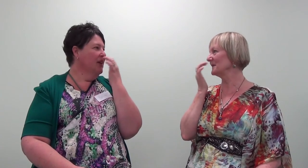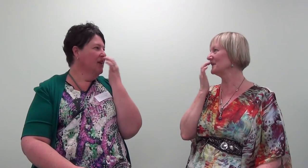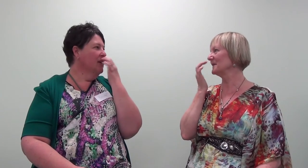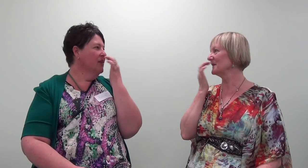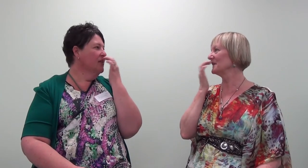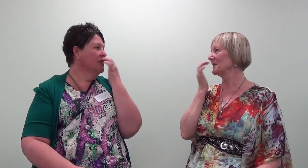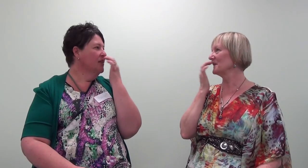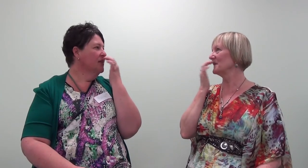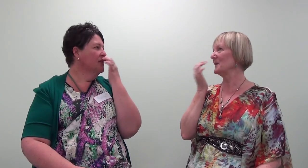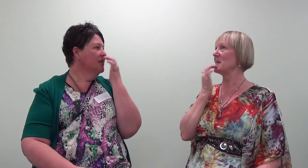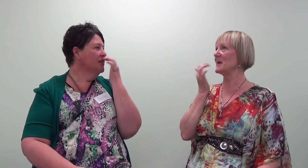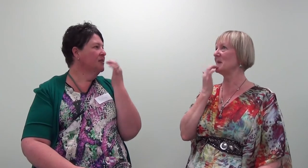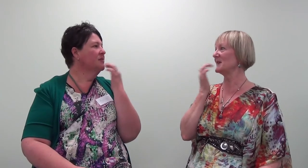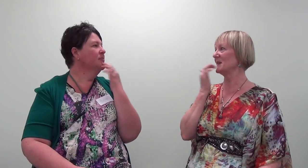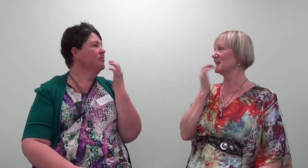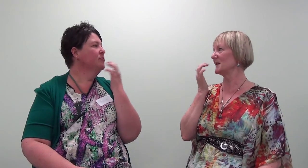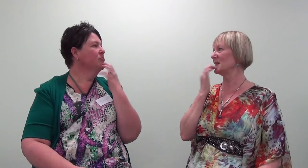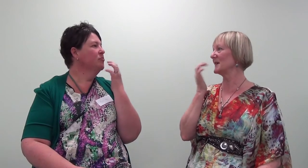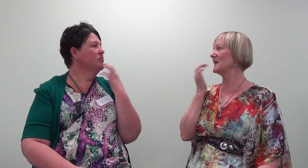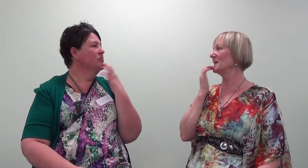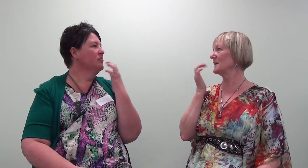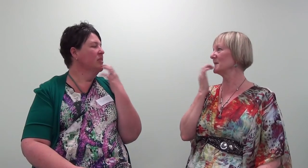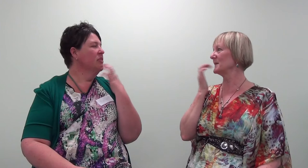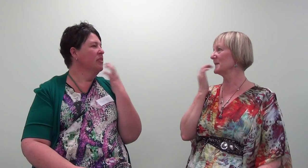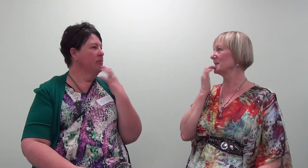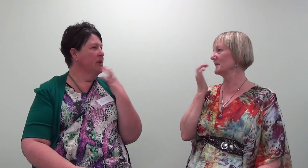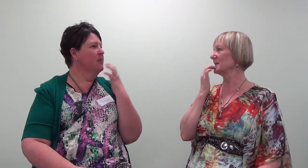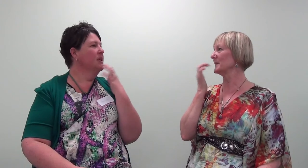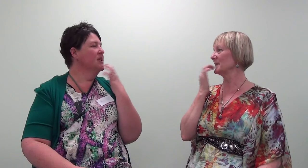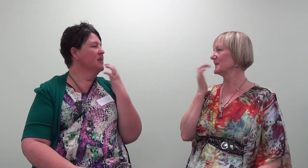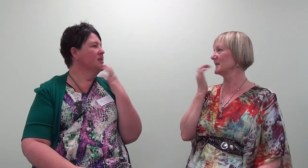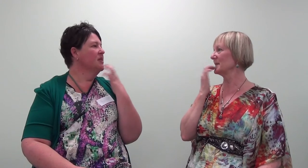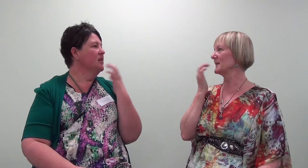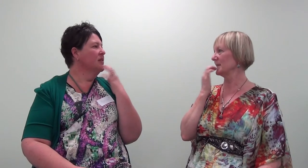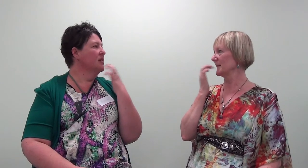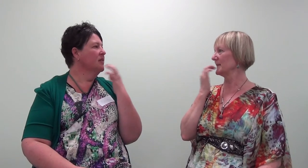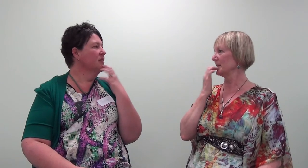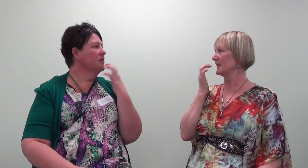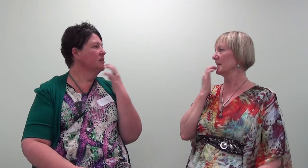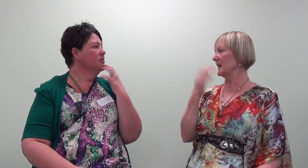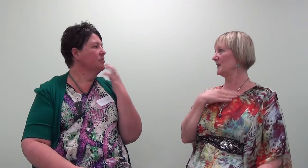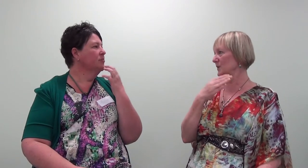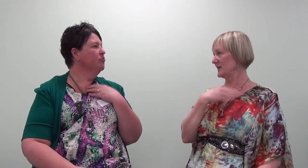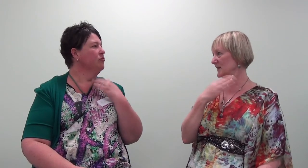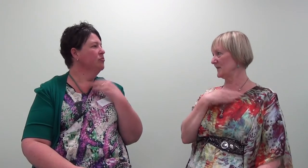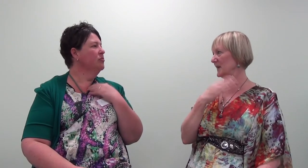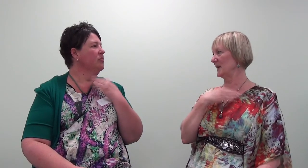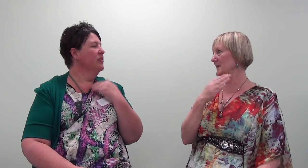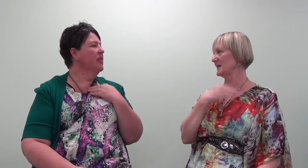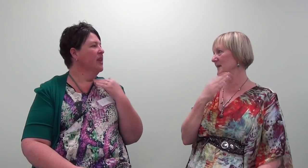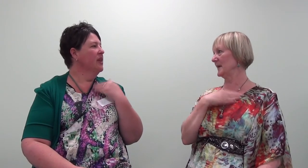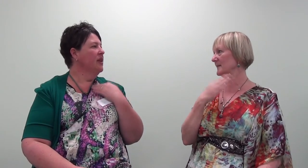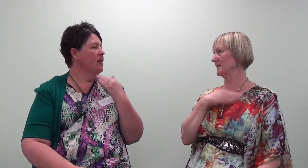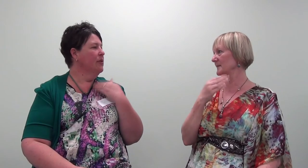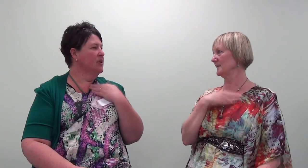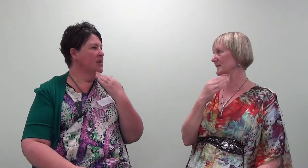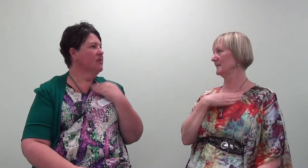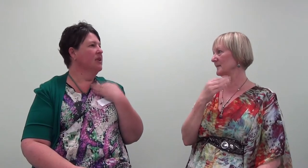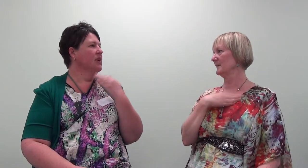to let it go. But maybe it's easier than I think. But maybe it's easier than I think. That nauseous feeling in my stomach. That nauseous feeling